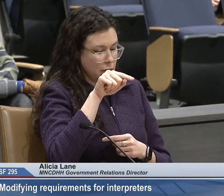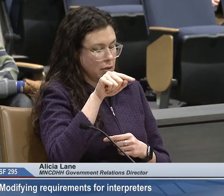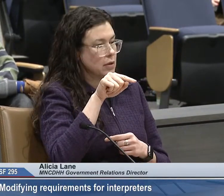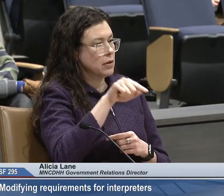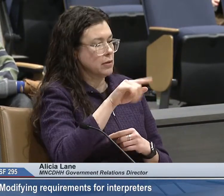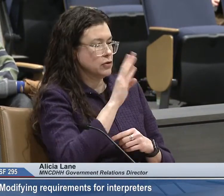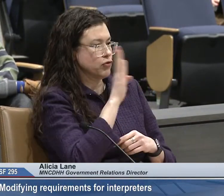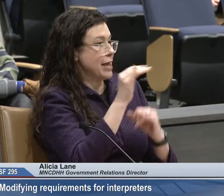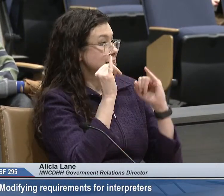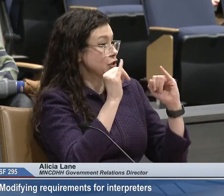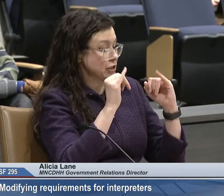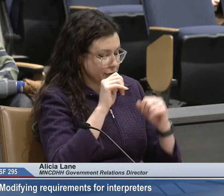instruction.